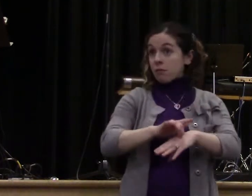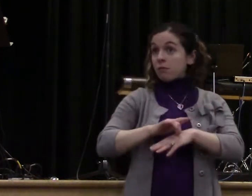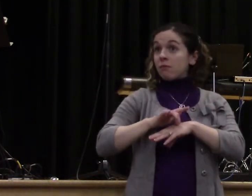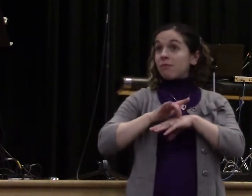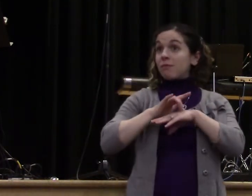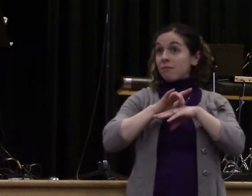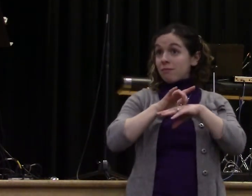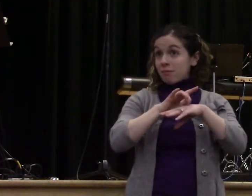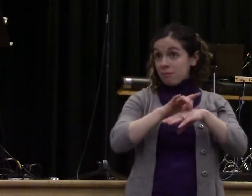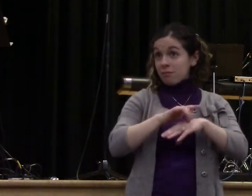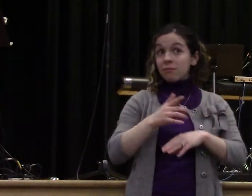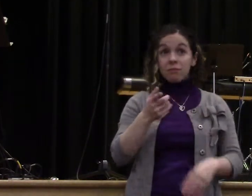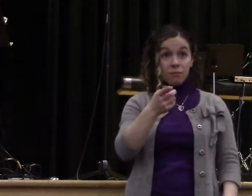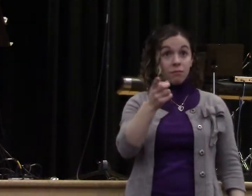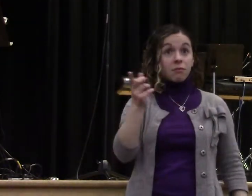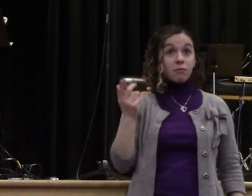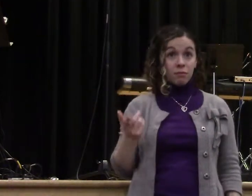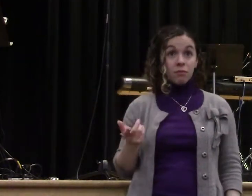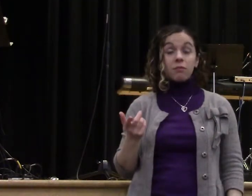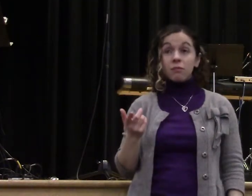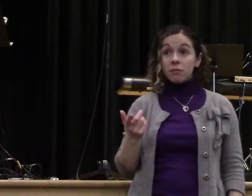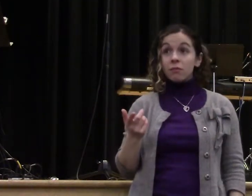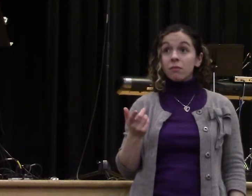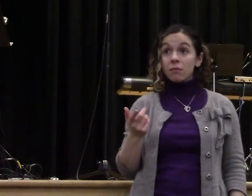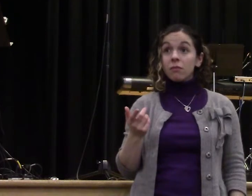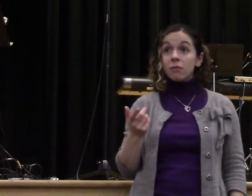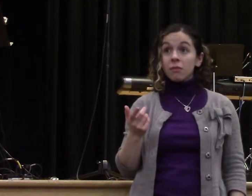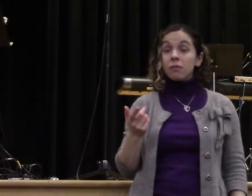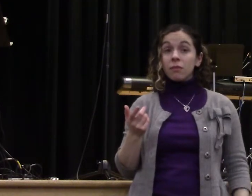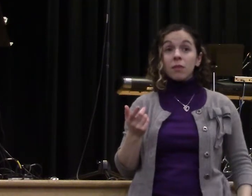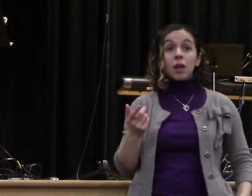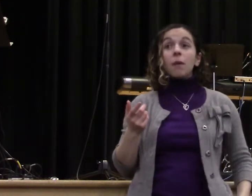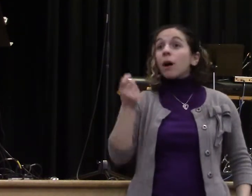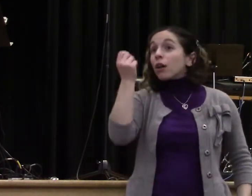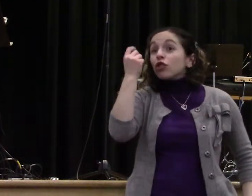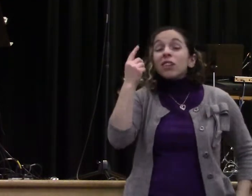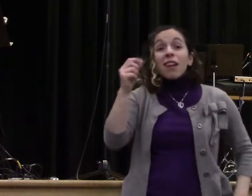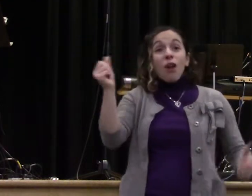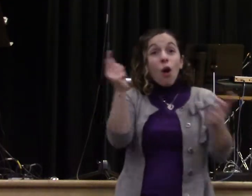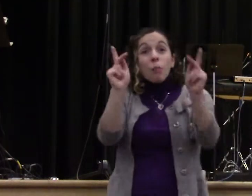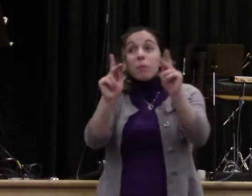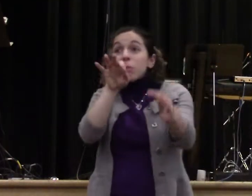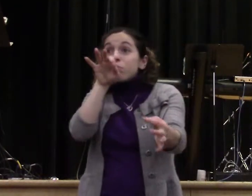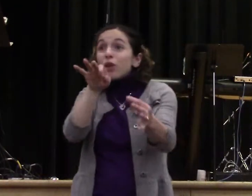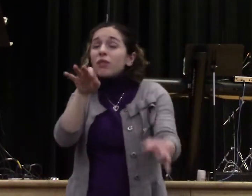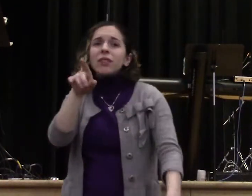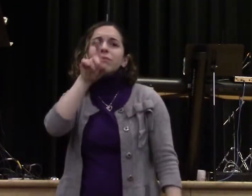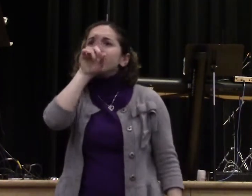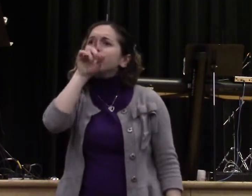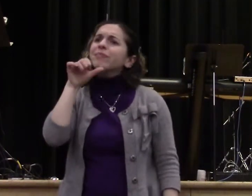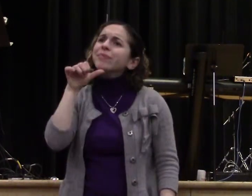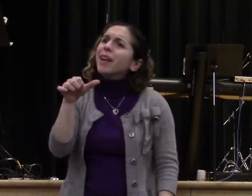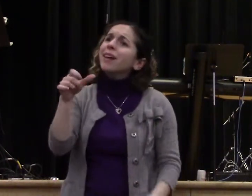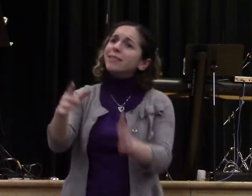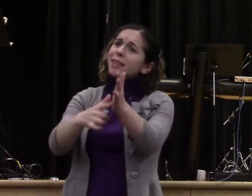and letting them be messy. And you're getting upset and you're getting offended and you're getting disappointed